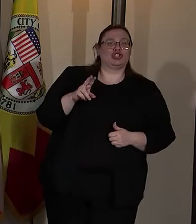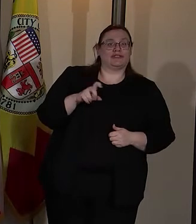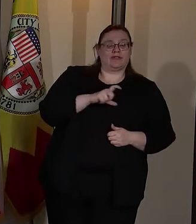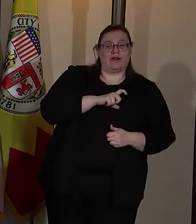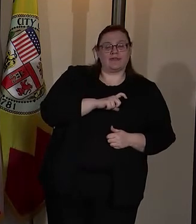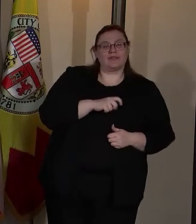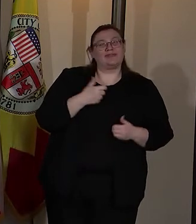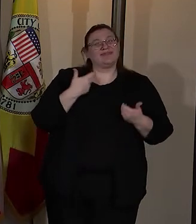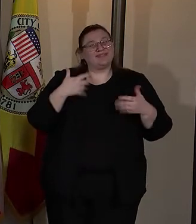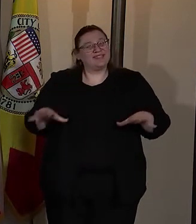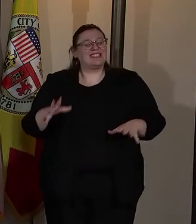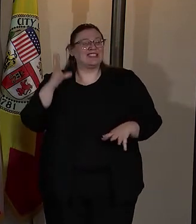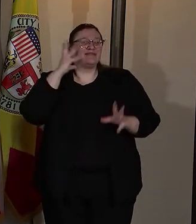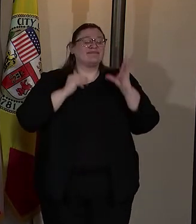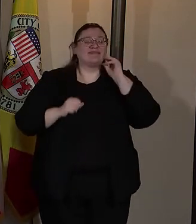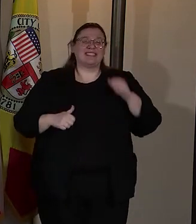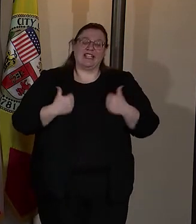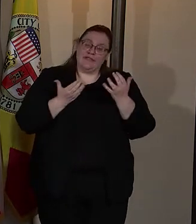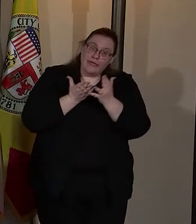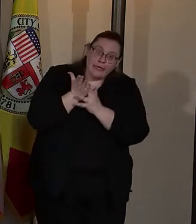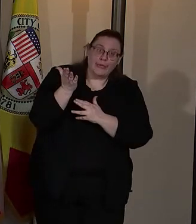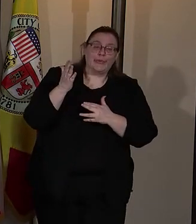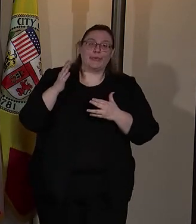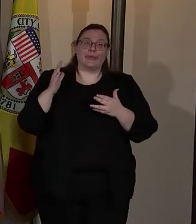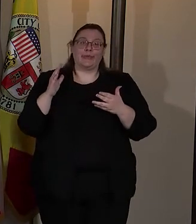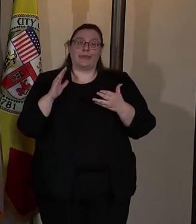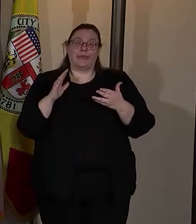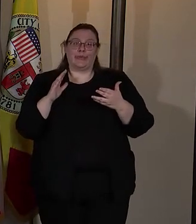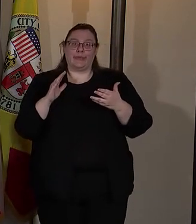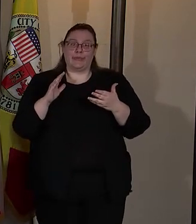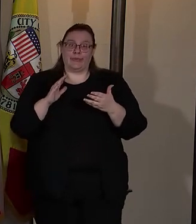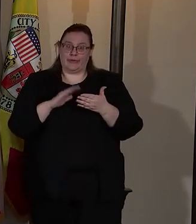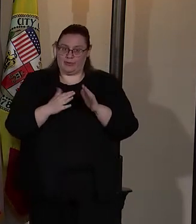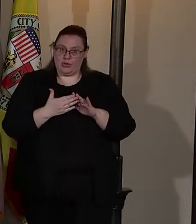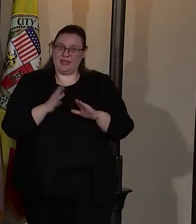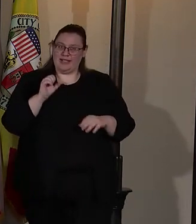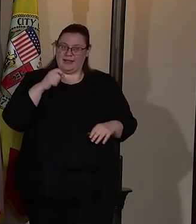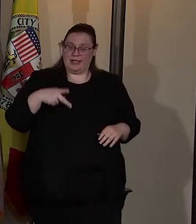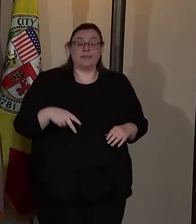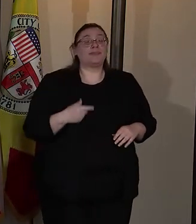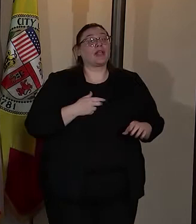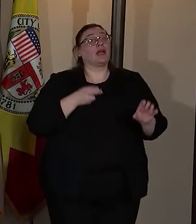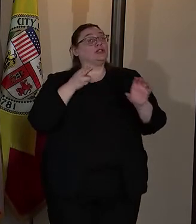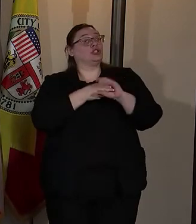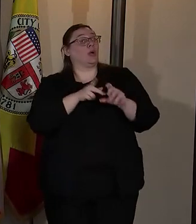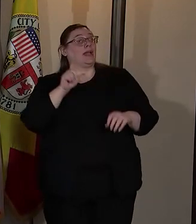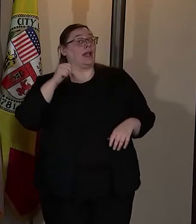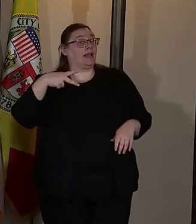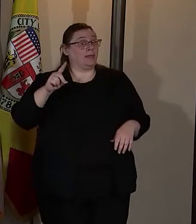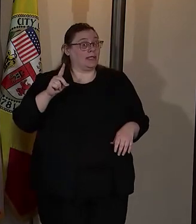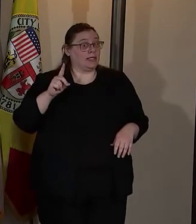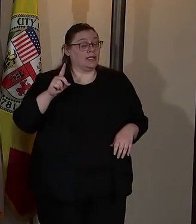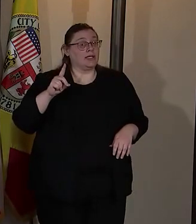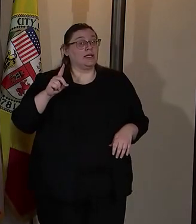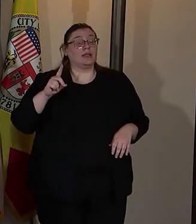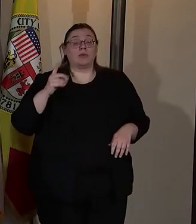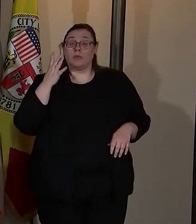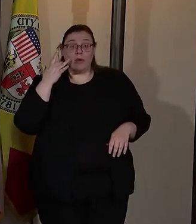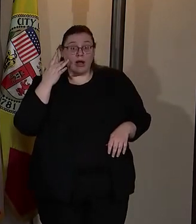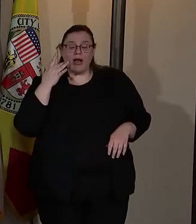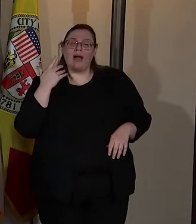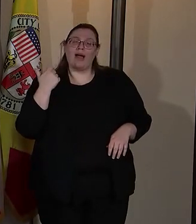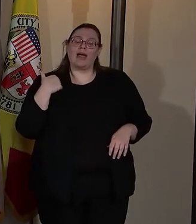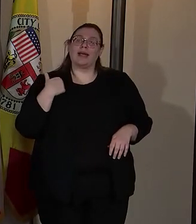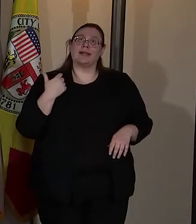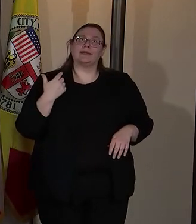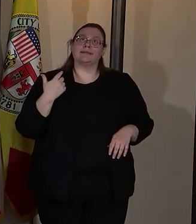with lived experience of community policing. Now I joined the LAPD because I wanted